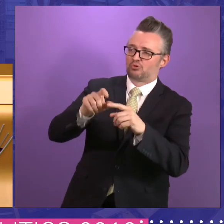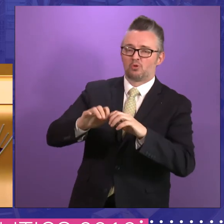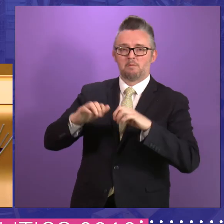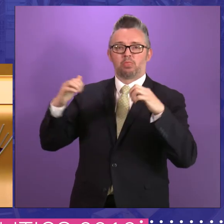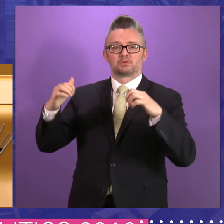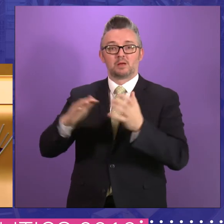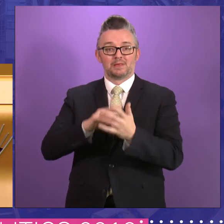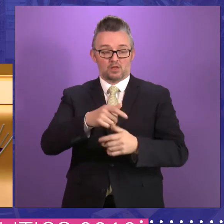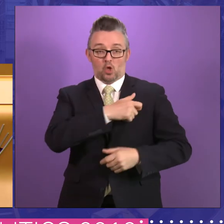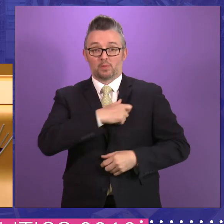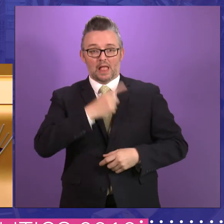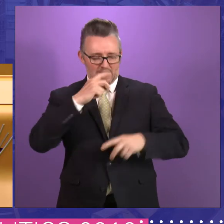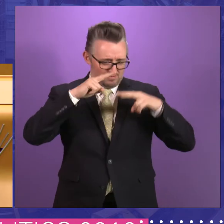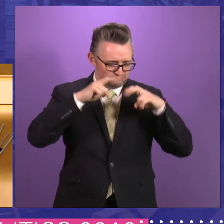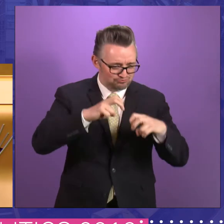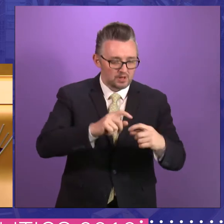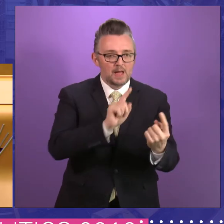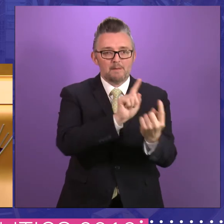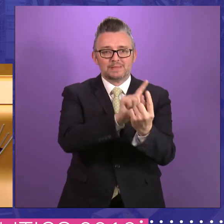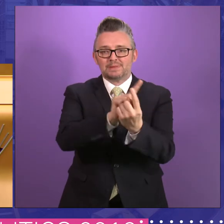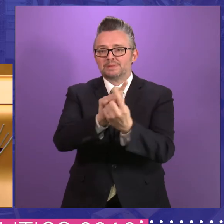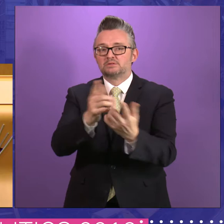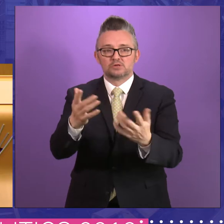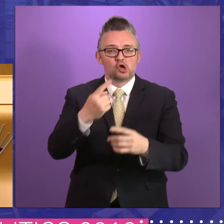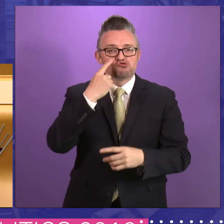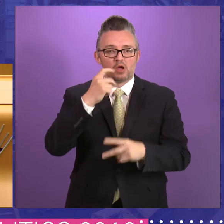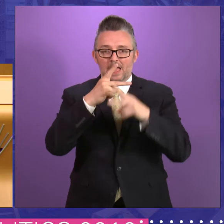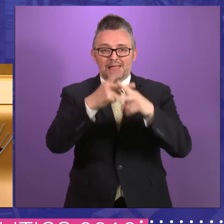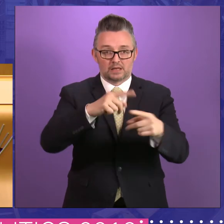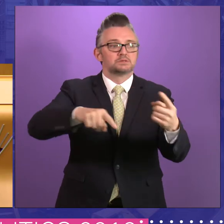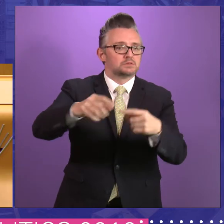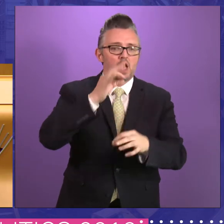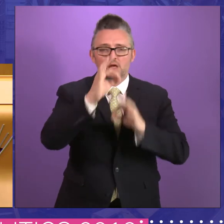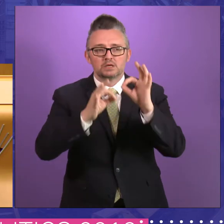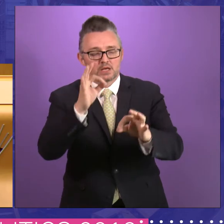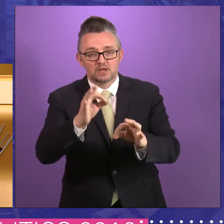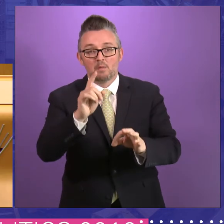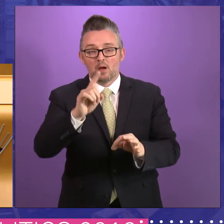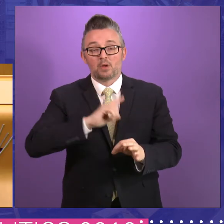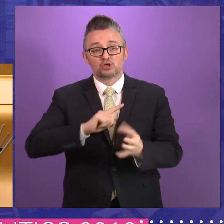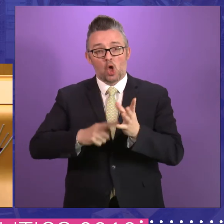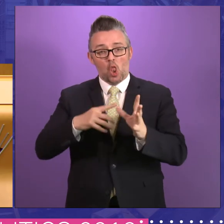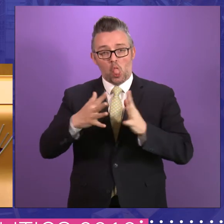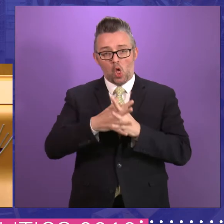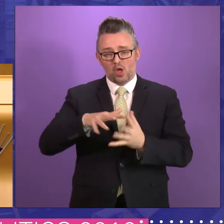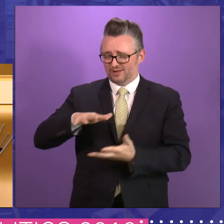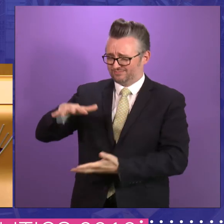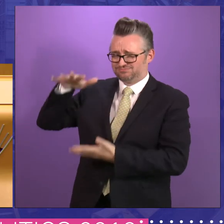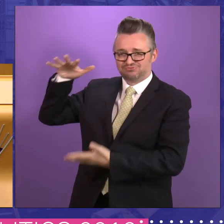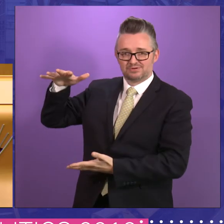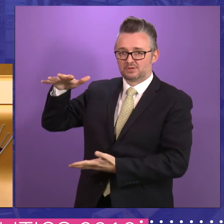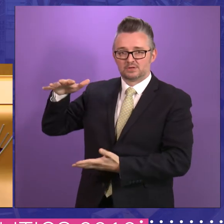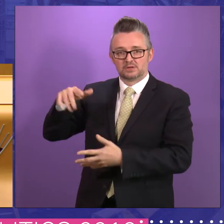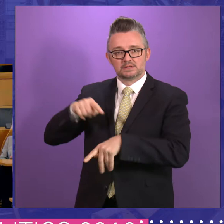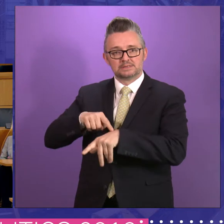could do its own investigations, get out and meet the young carers and all of that. But because of the volume of legislation, they've not had the time